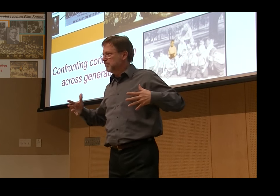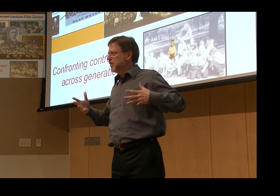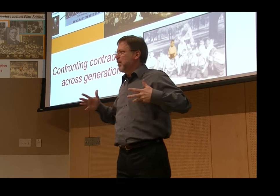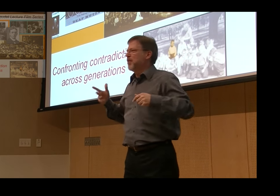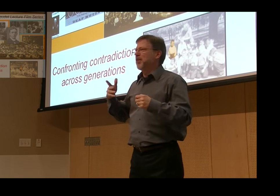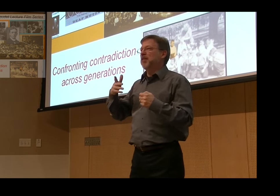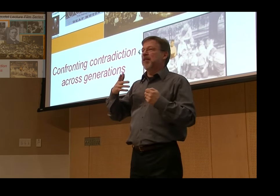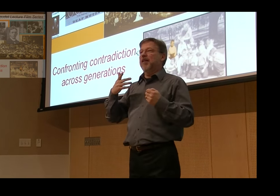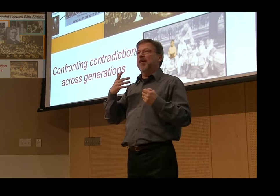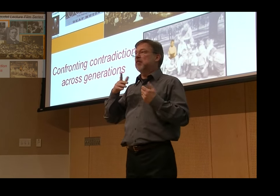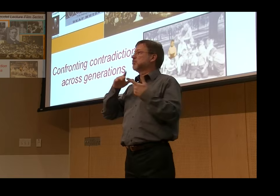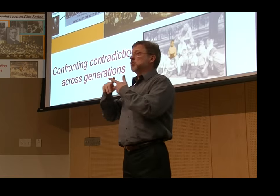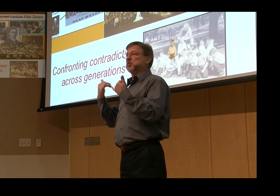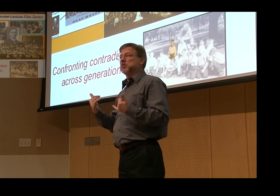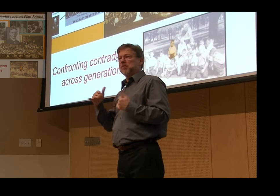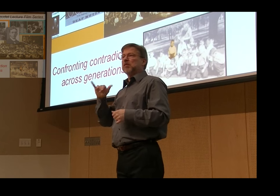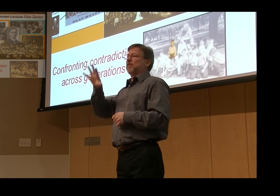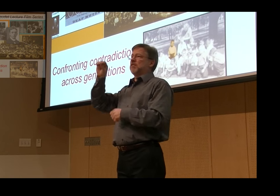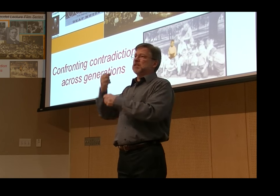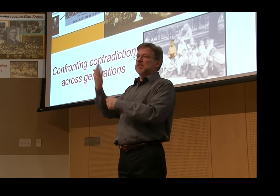That's my cohort generation of ASL users.